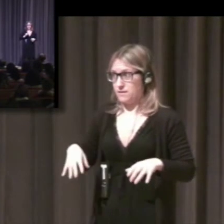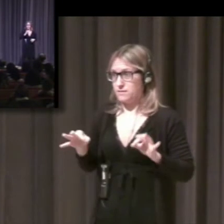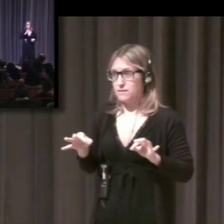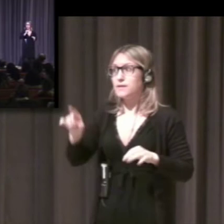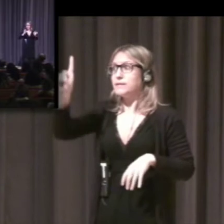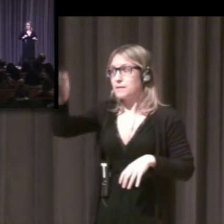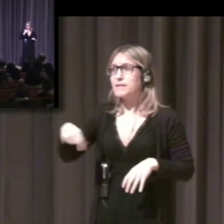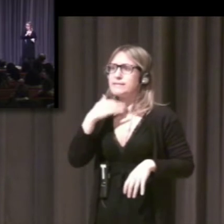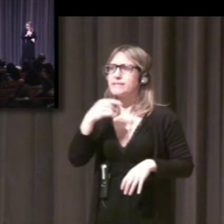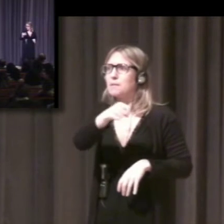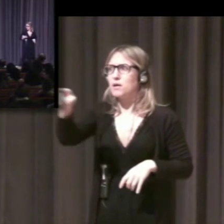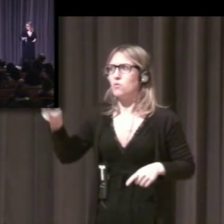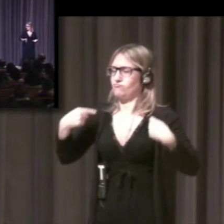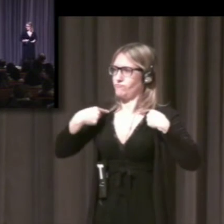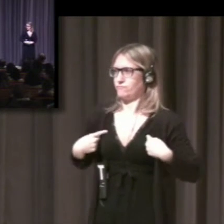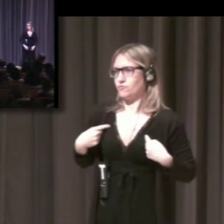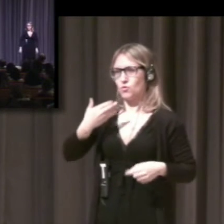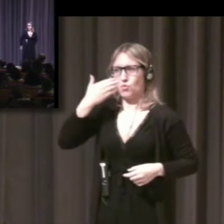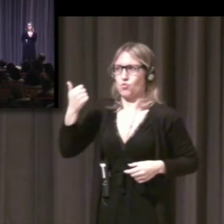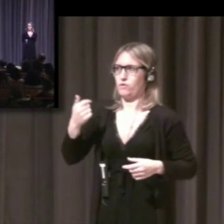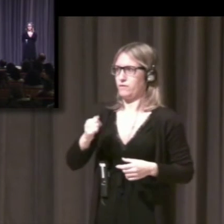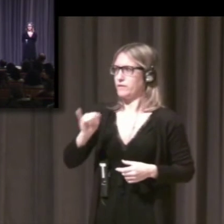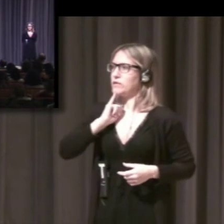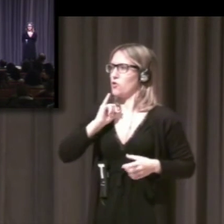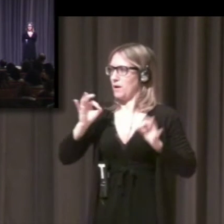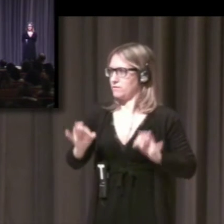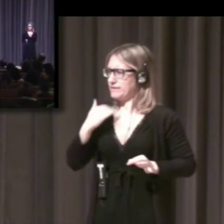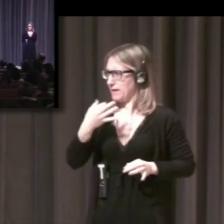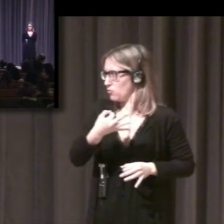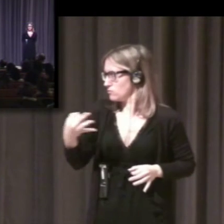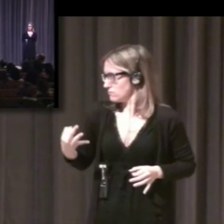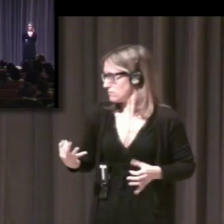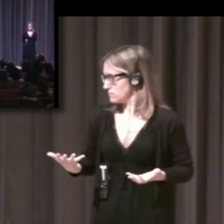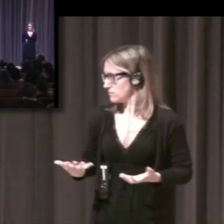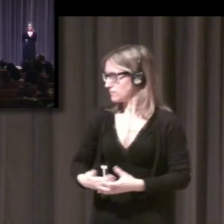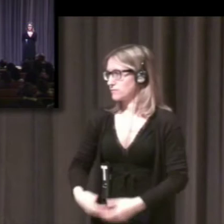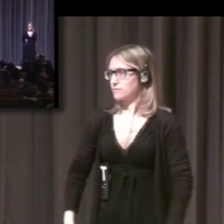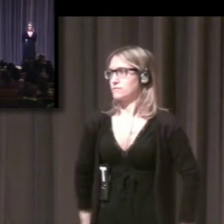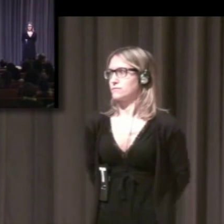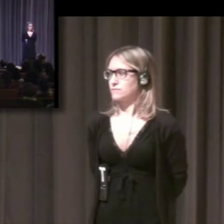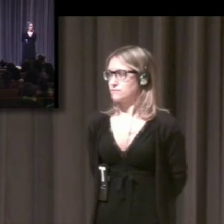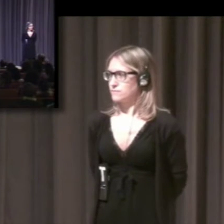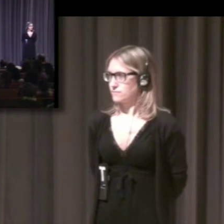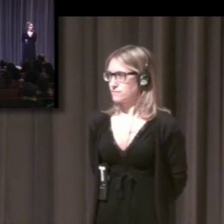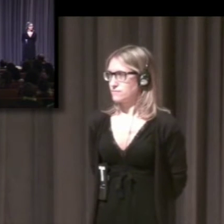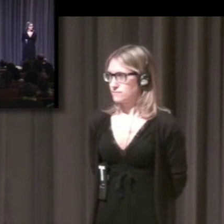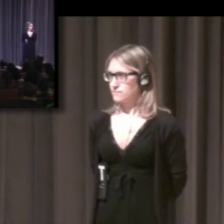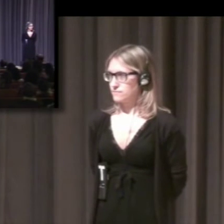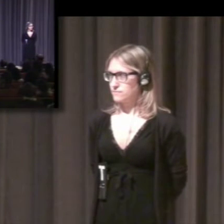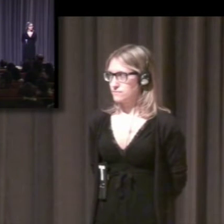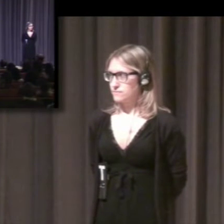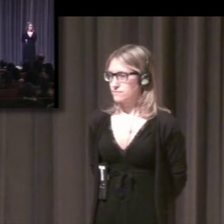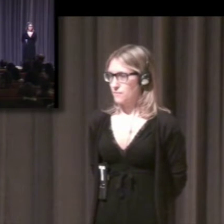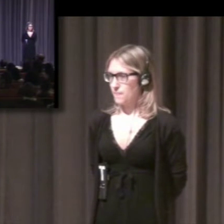how you use your language is a big part of defining